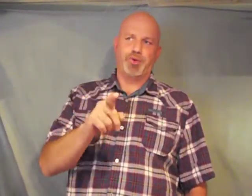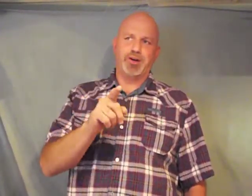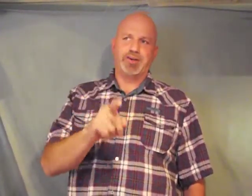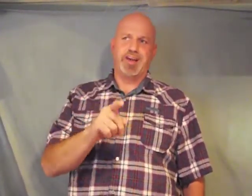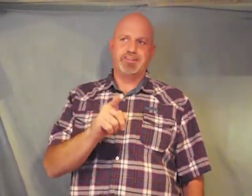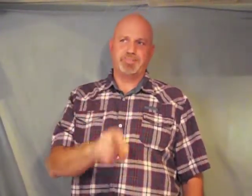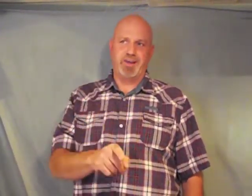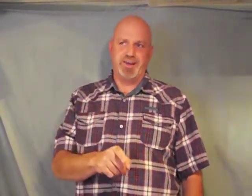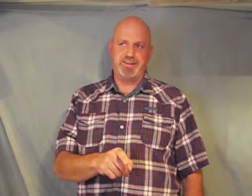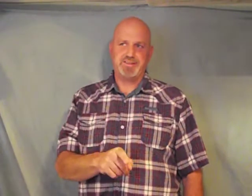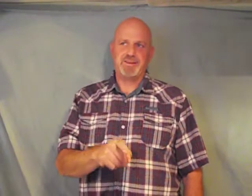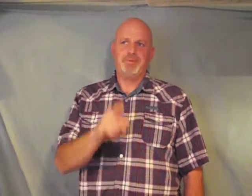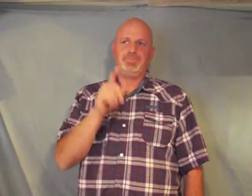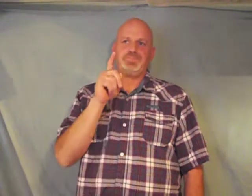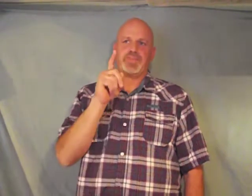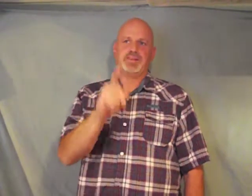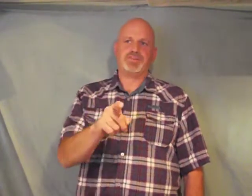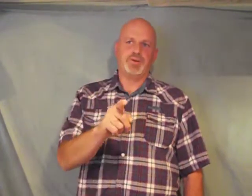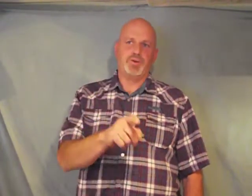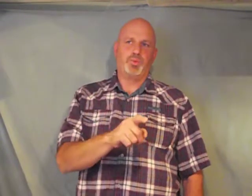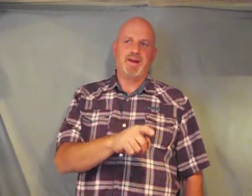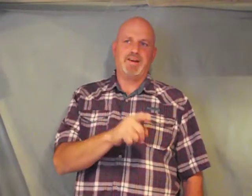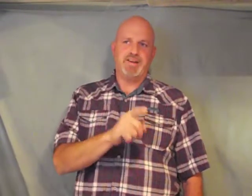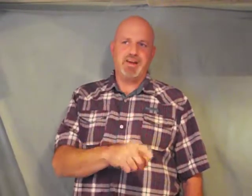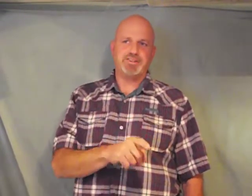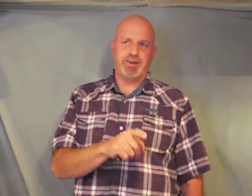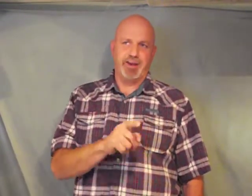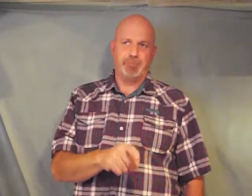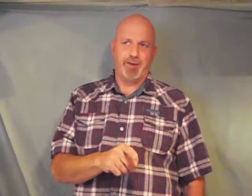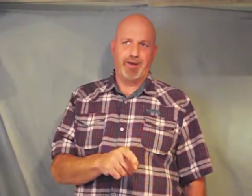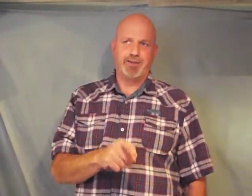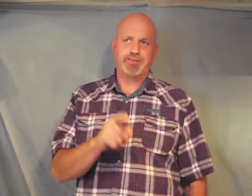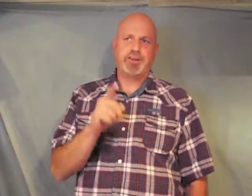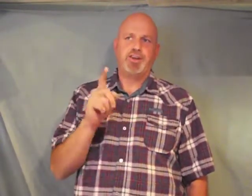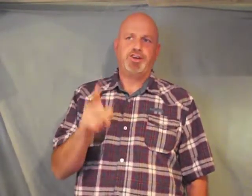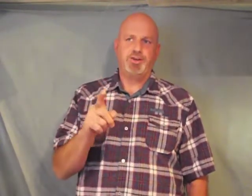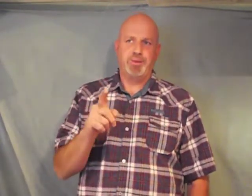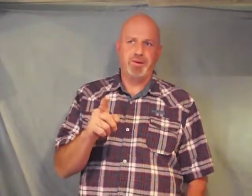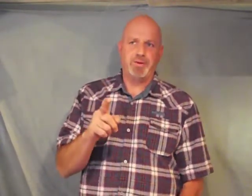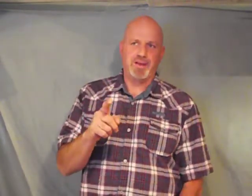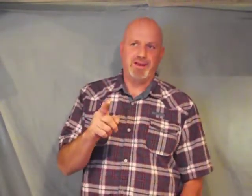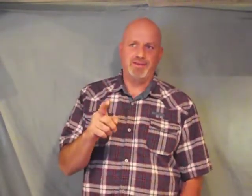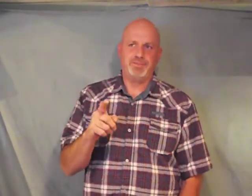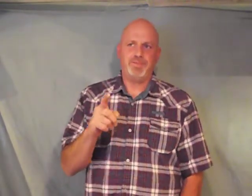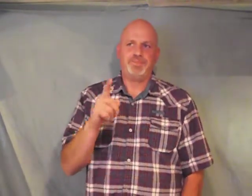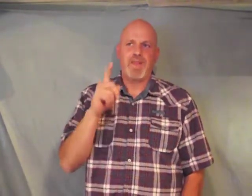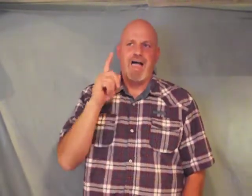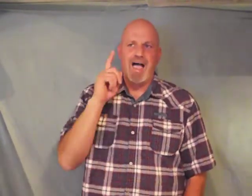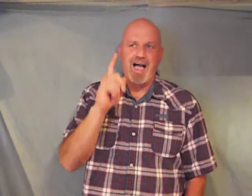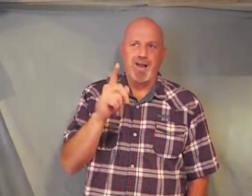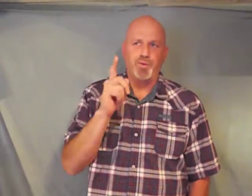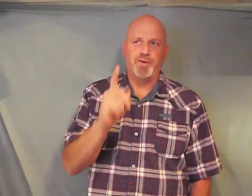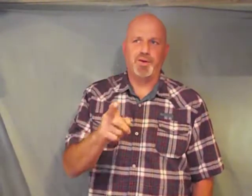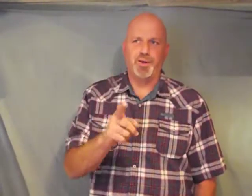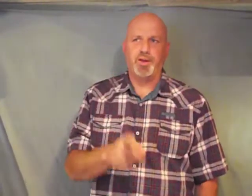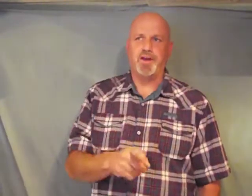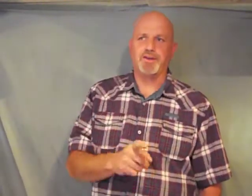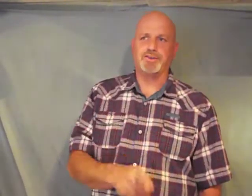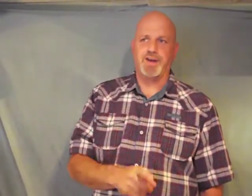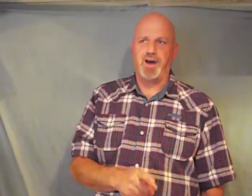it takes place so that when it does take place you may believe I will no longer talk